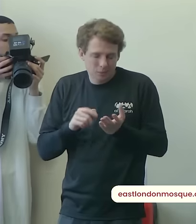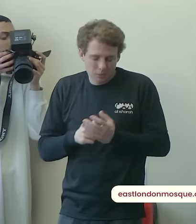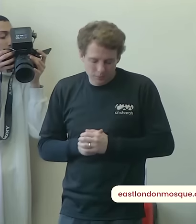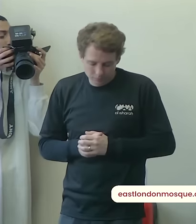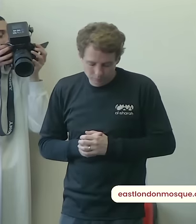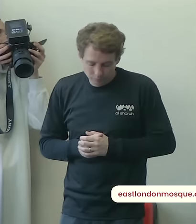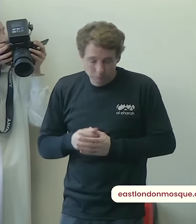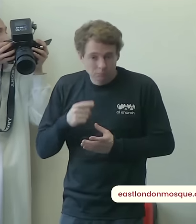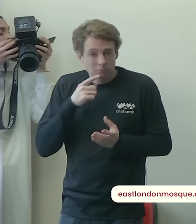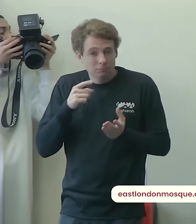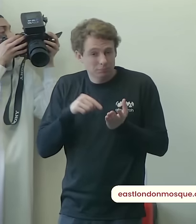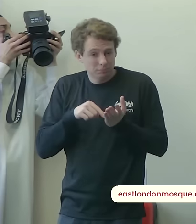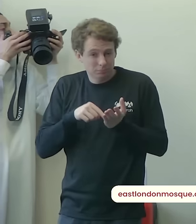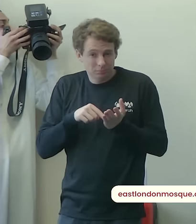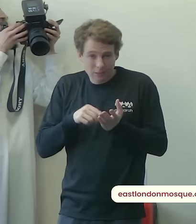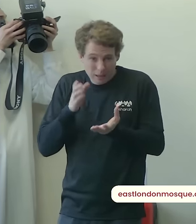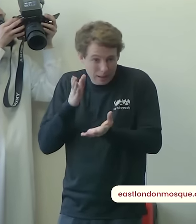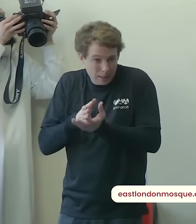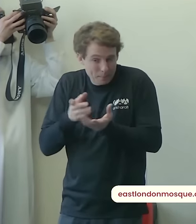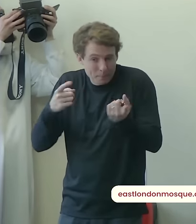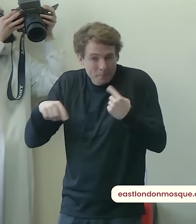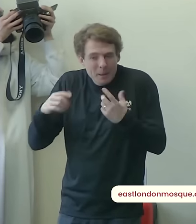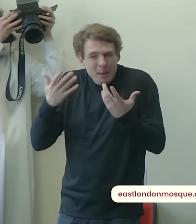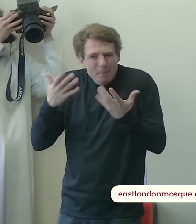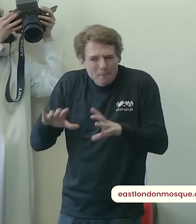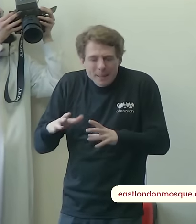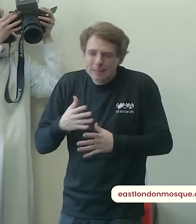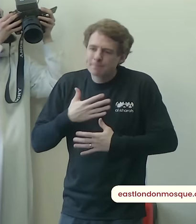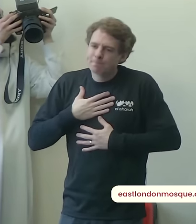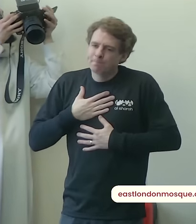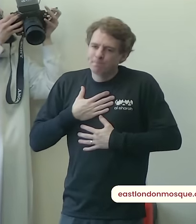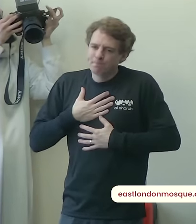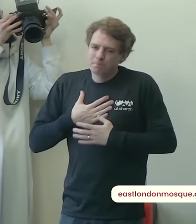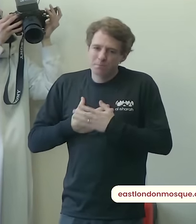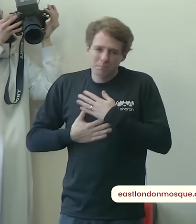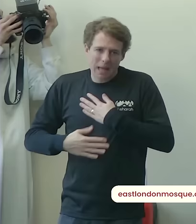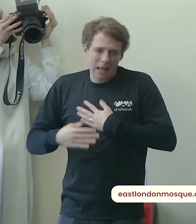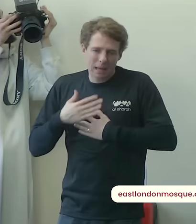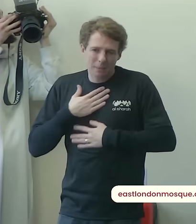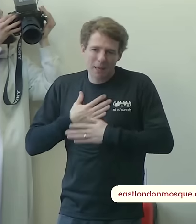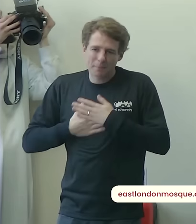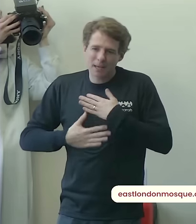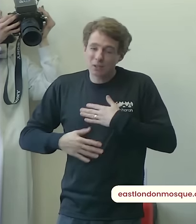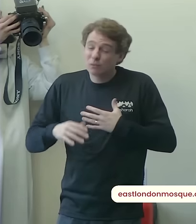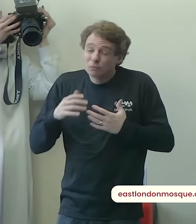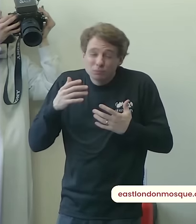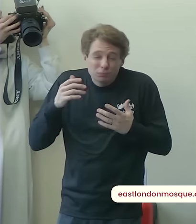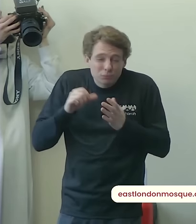allah rewards those who bear patients without a limit unlimited reward so